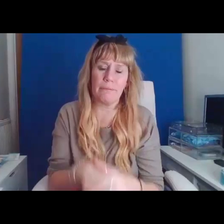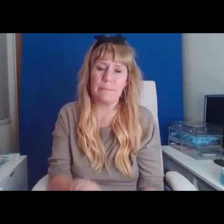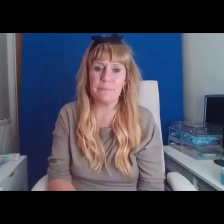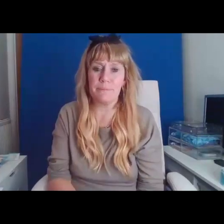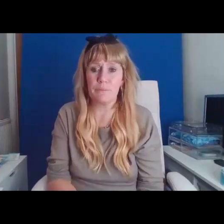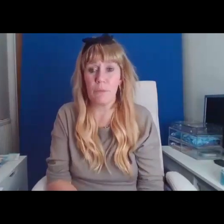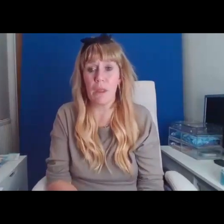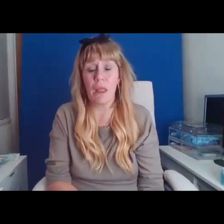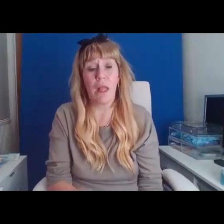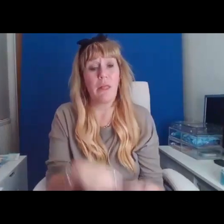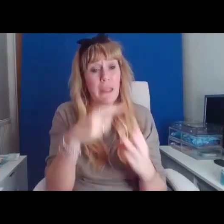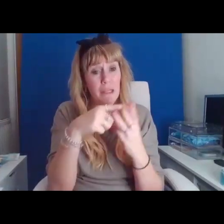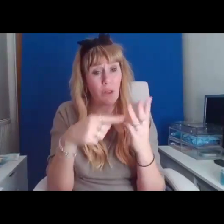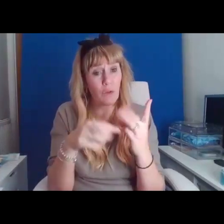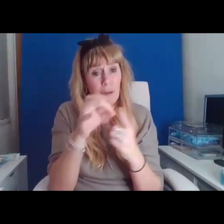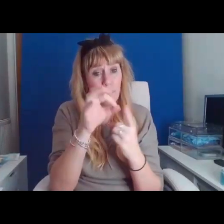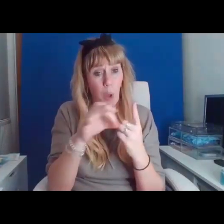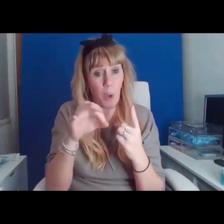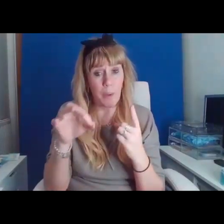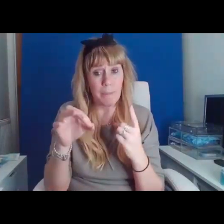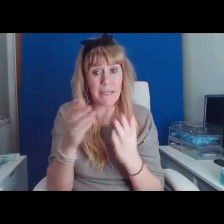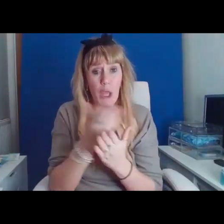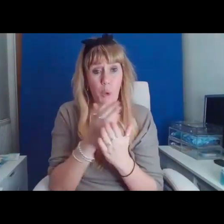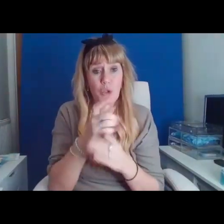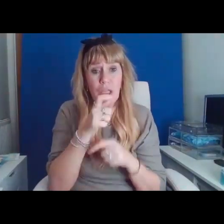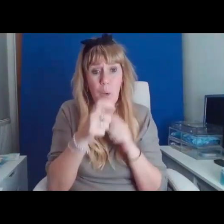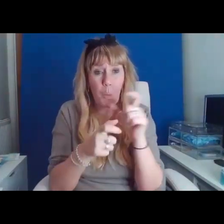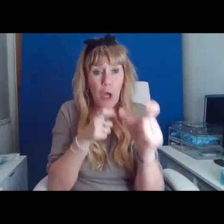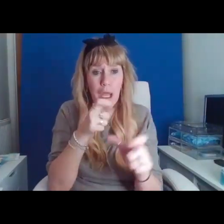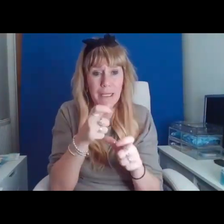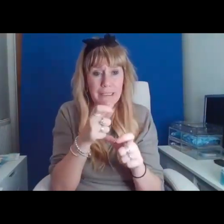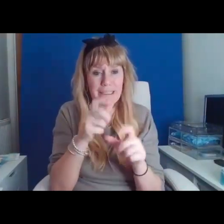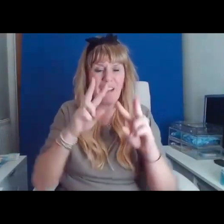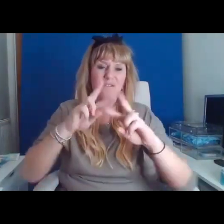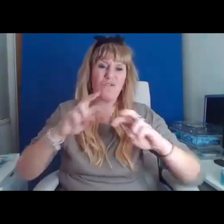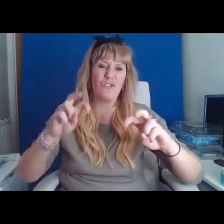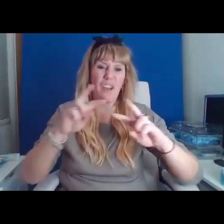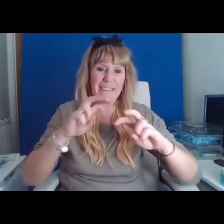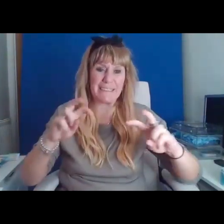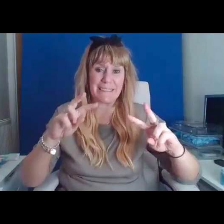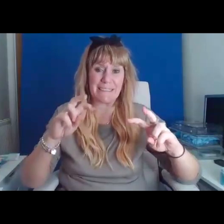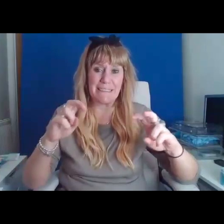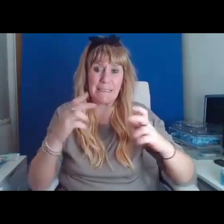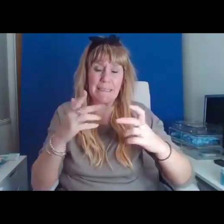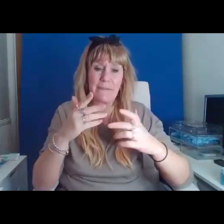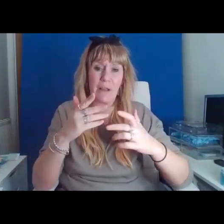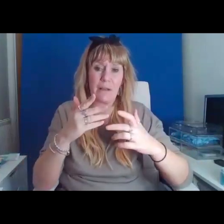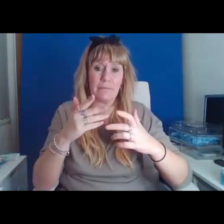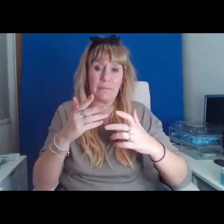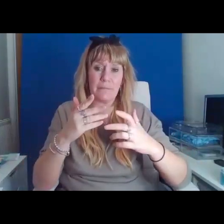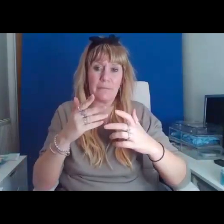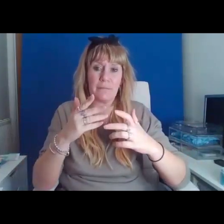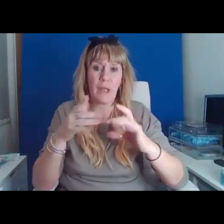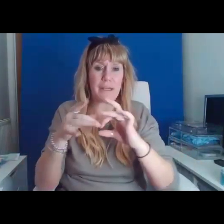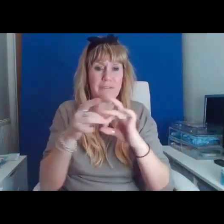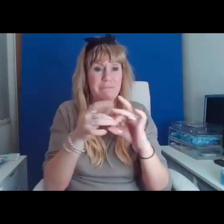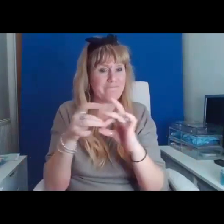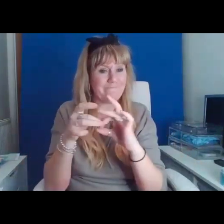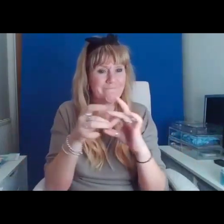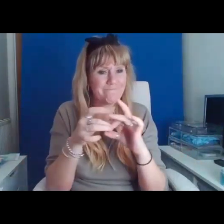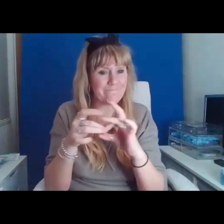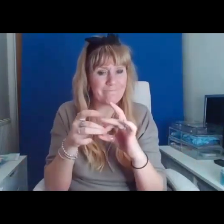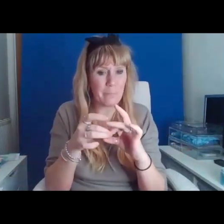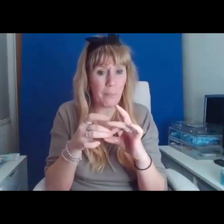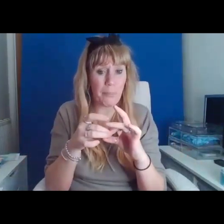These three poems, I've realised they all share words and phrases with each other. They run kind of into each other. They were written very